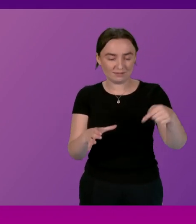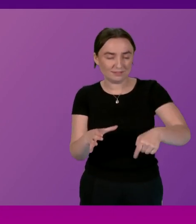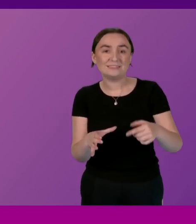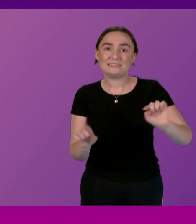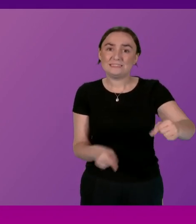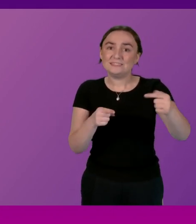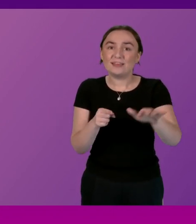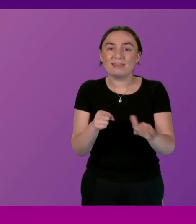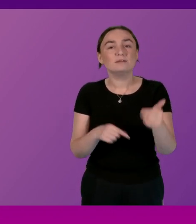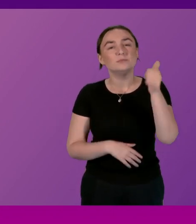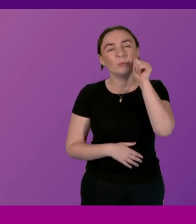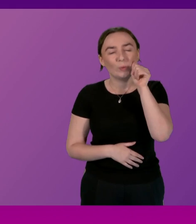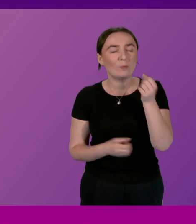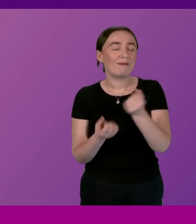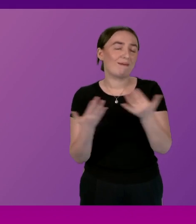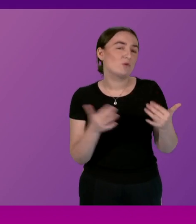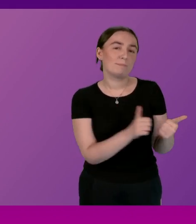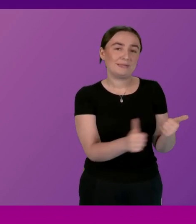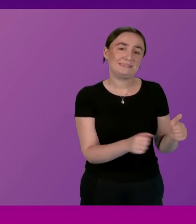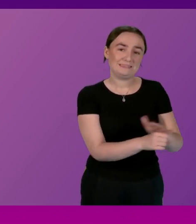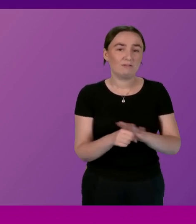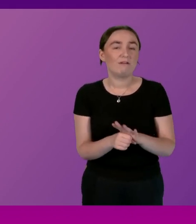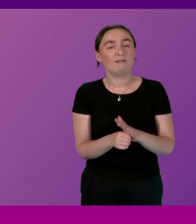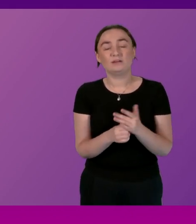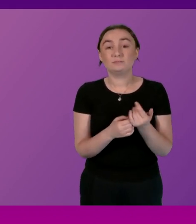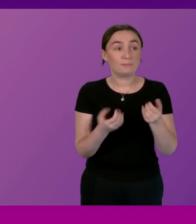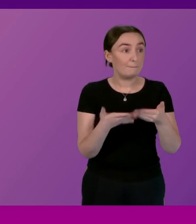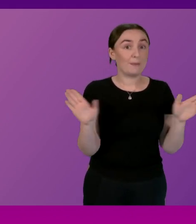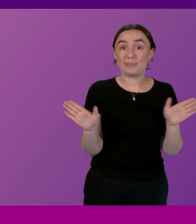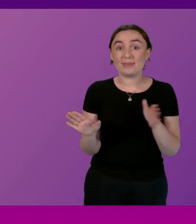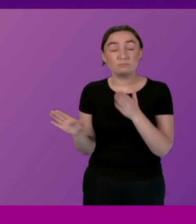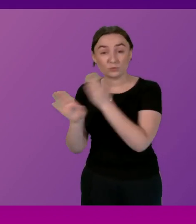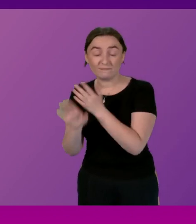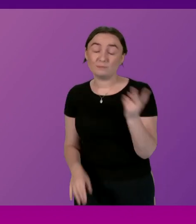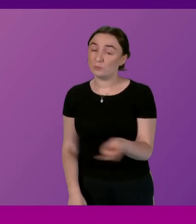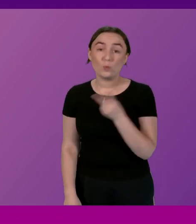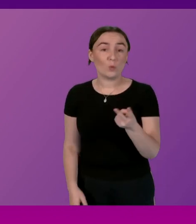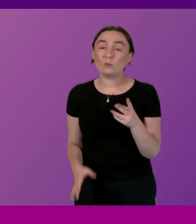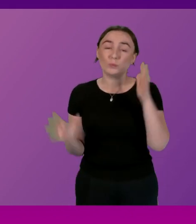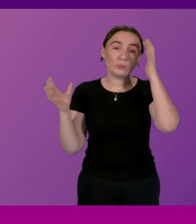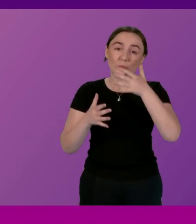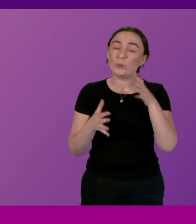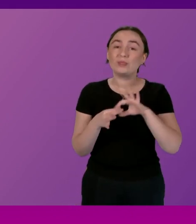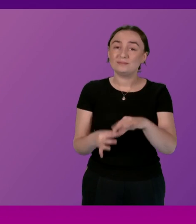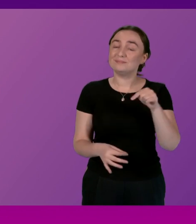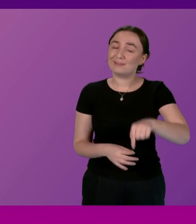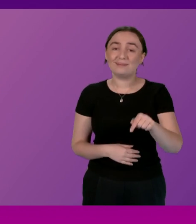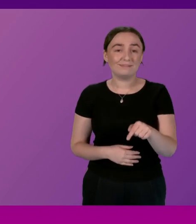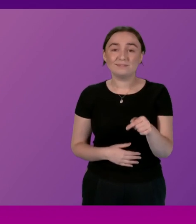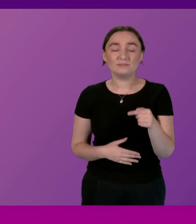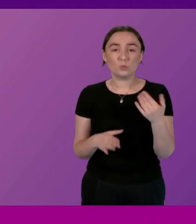sector I talk to both public and private sector share with me concerns around that demographic